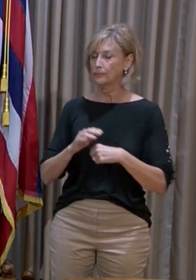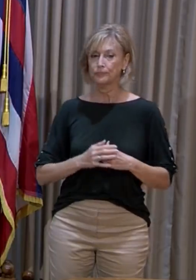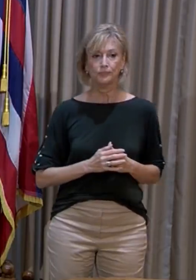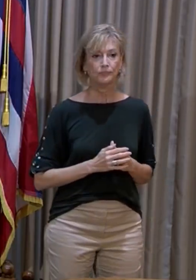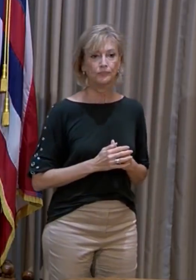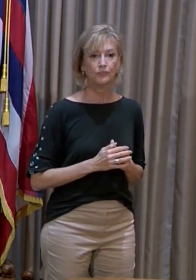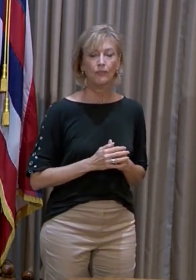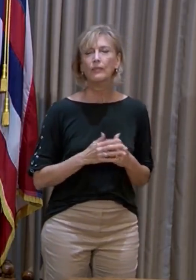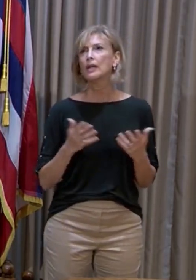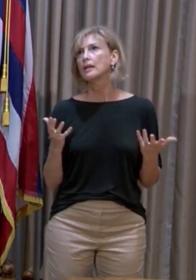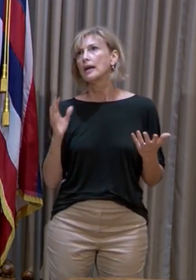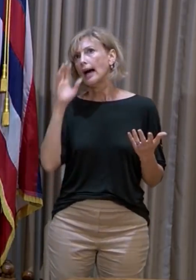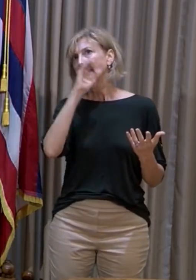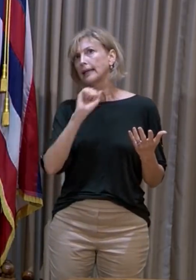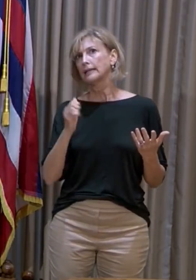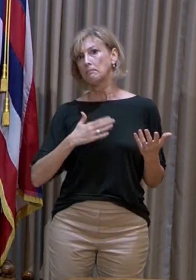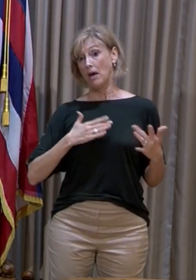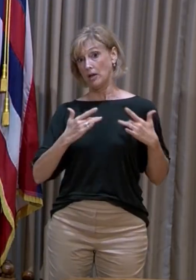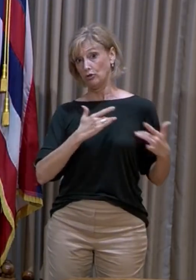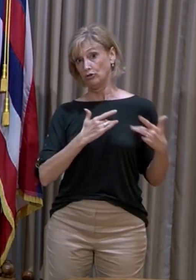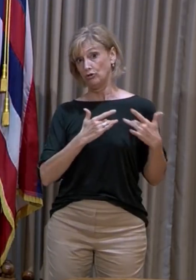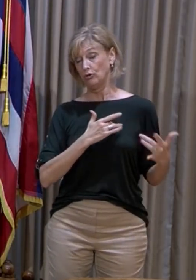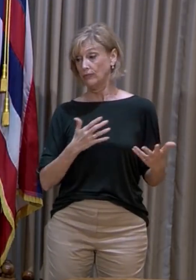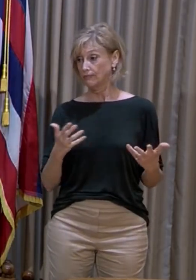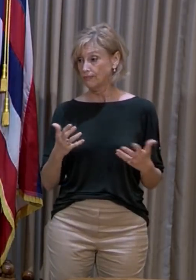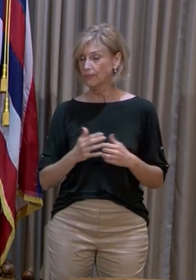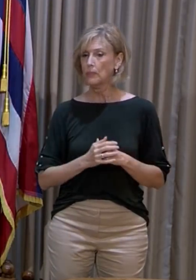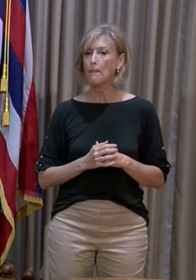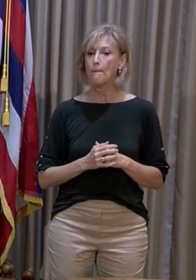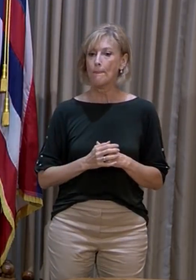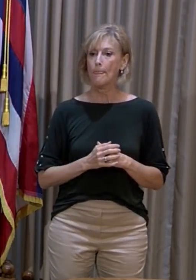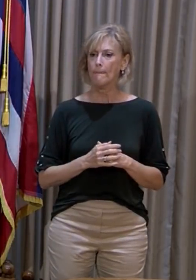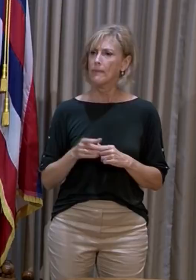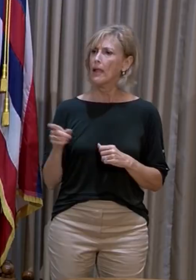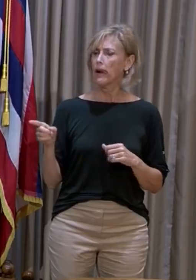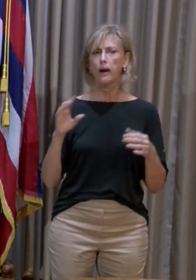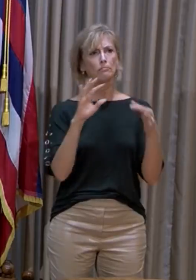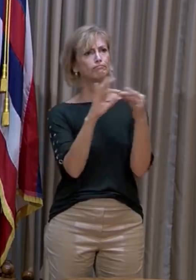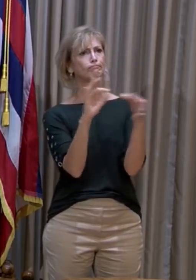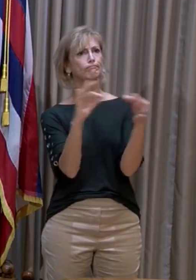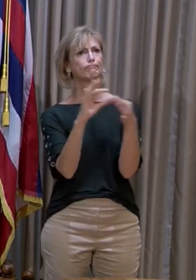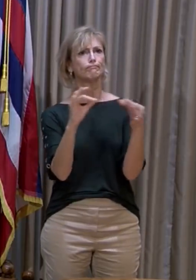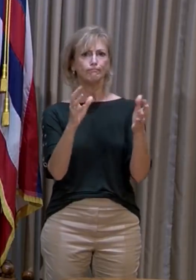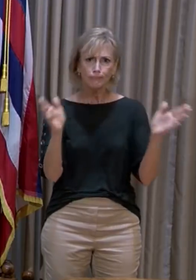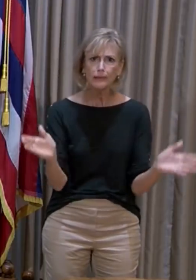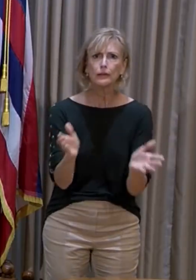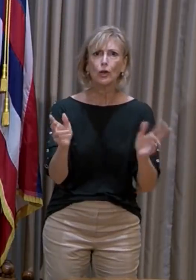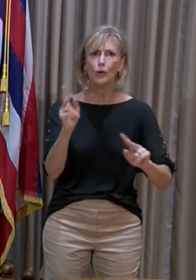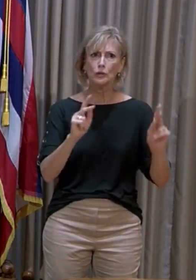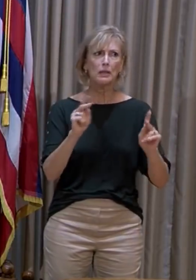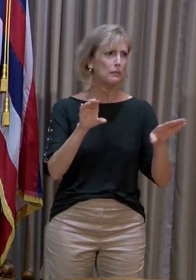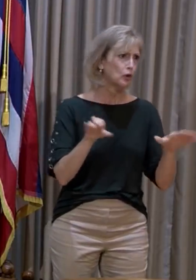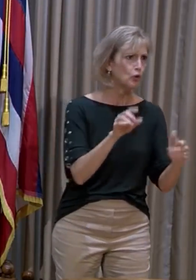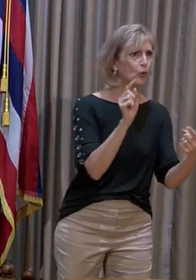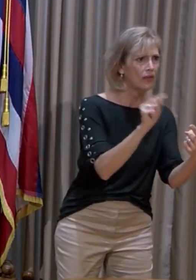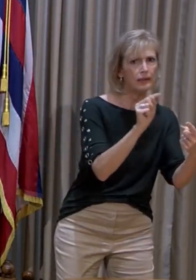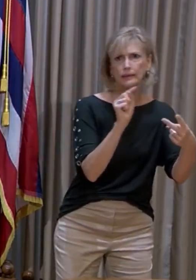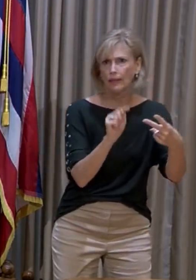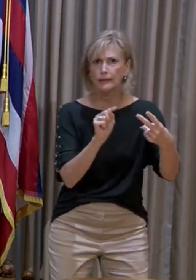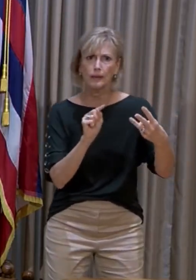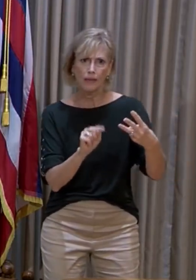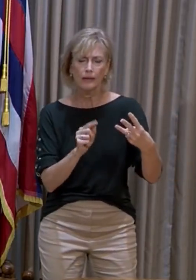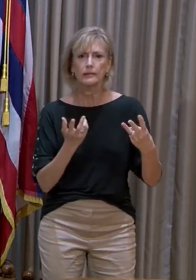I guess what I'm concerned about is that you have, you're making statements to encourage the public to do this or that,